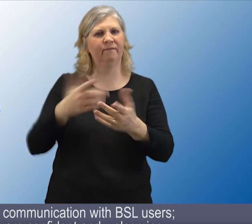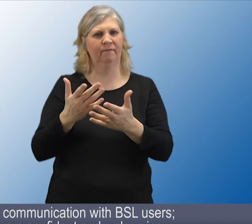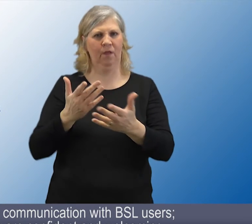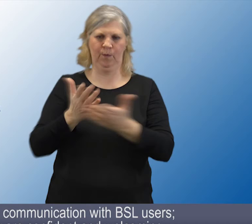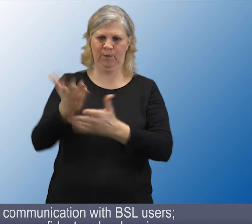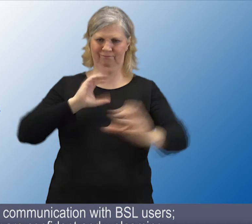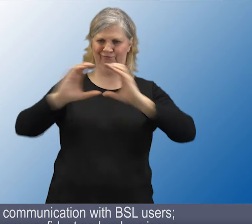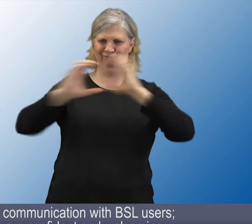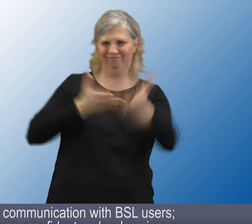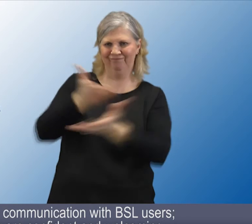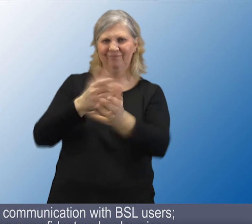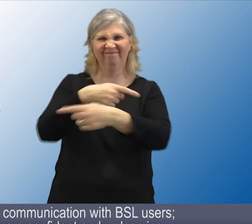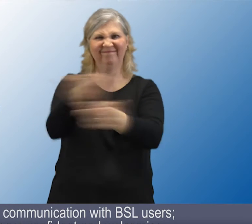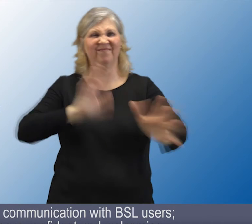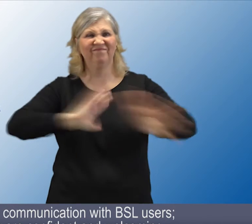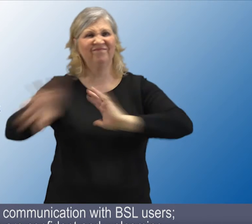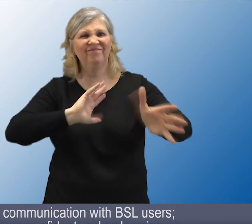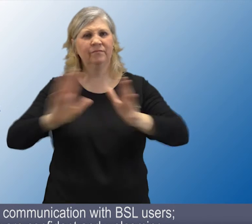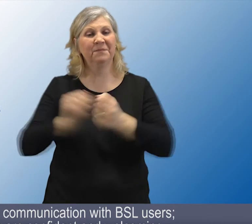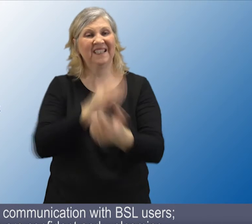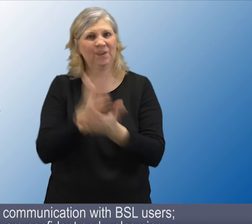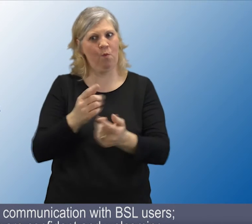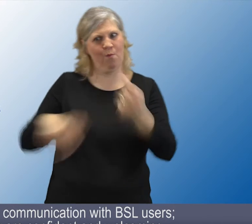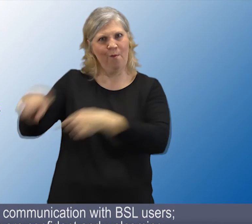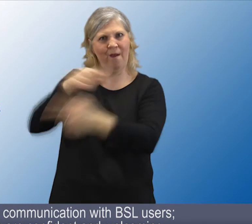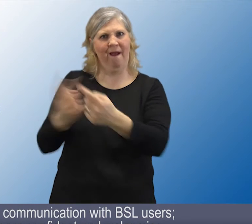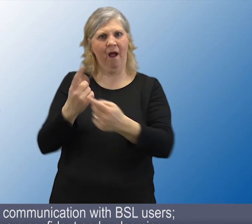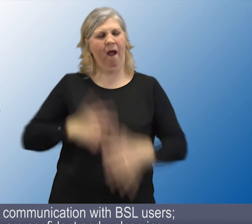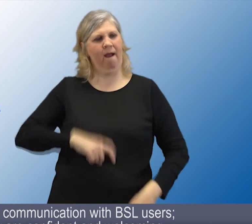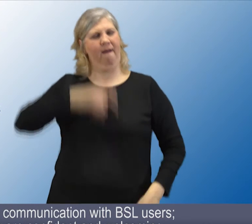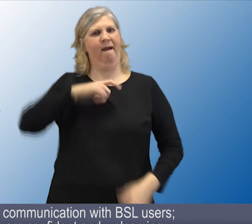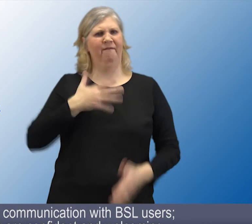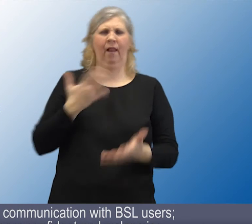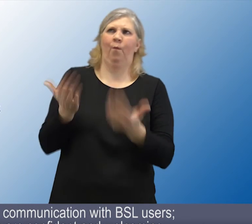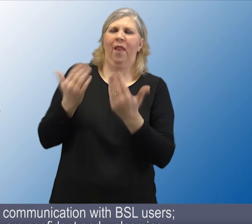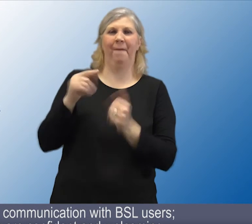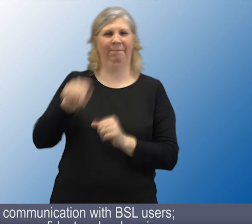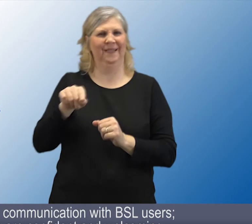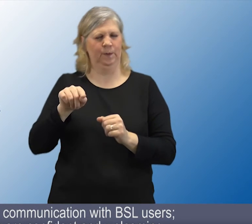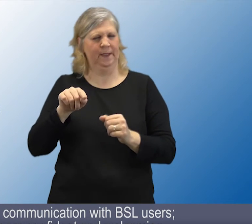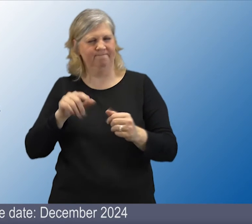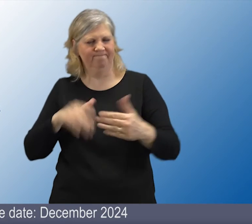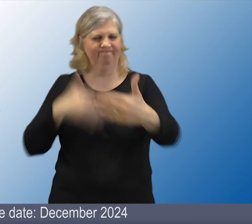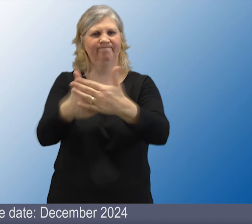Train staff in communication with BSL users. Ensure they are confident and welcoming. 31. Due date,